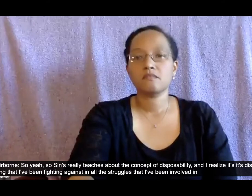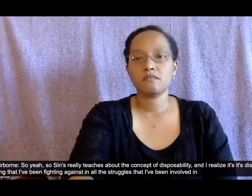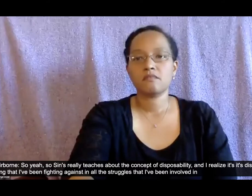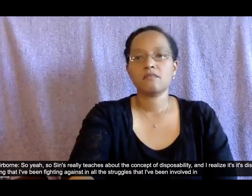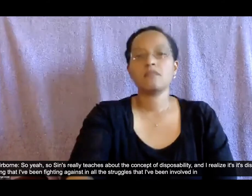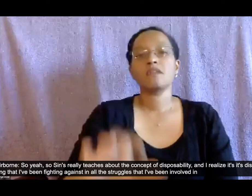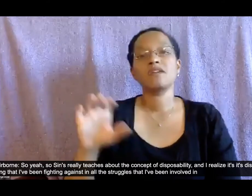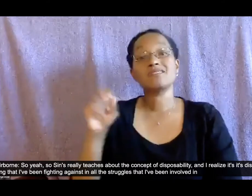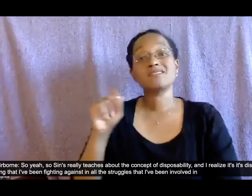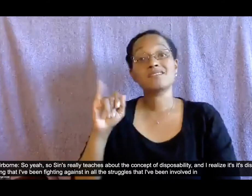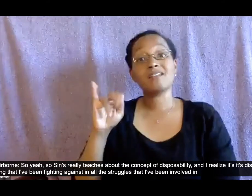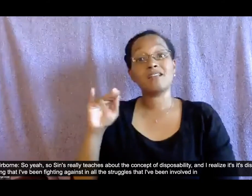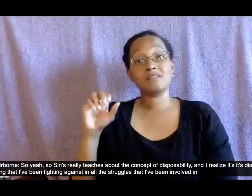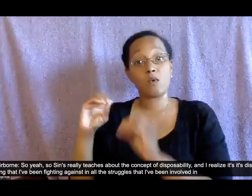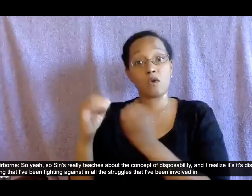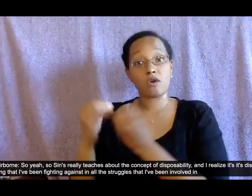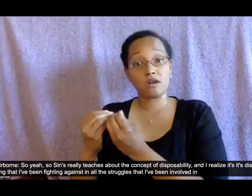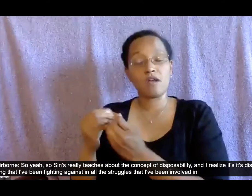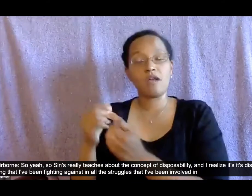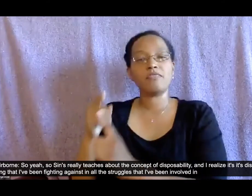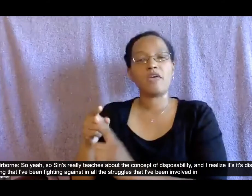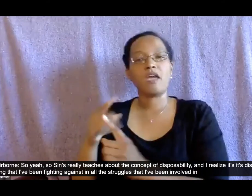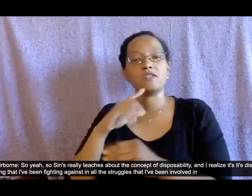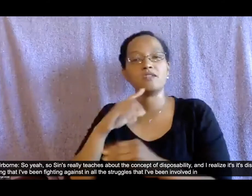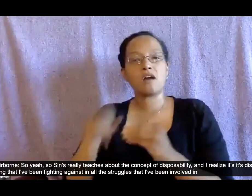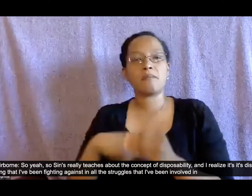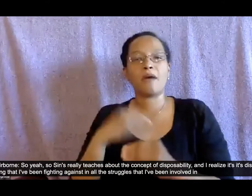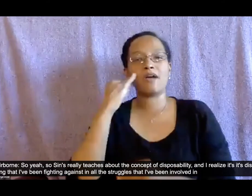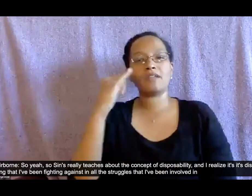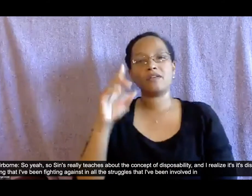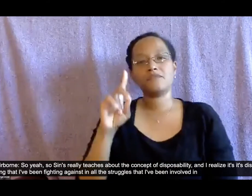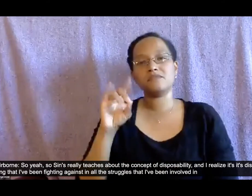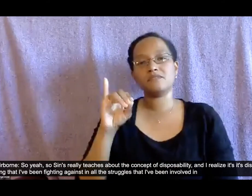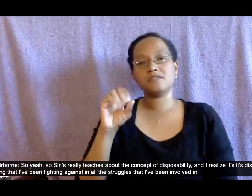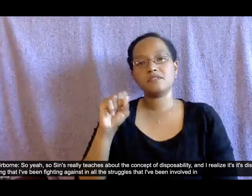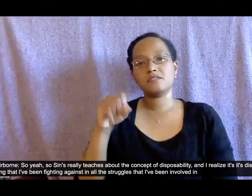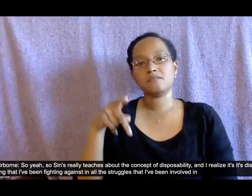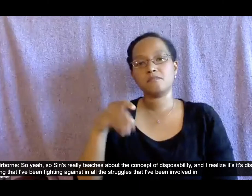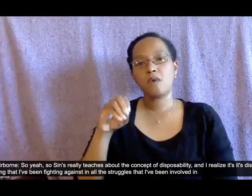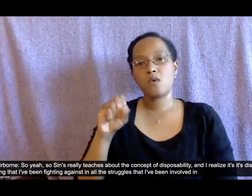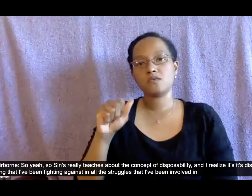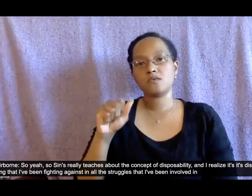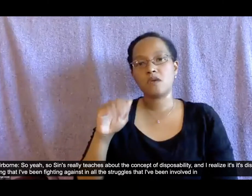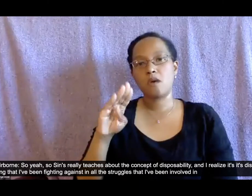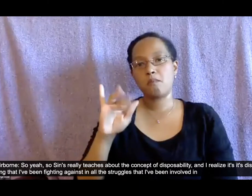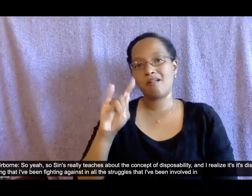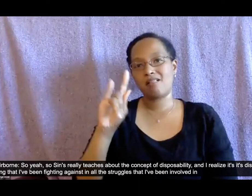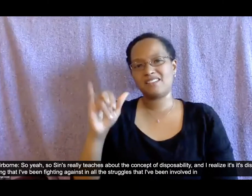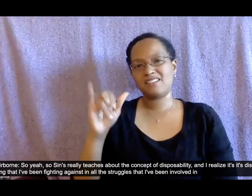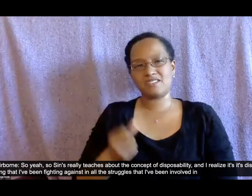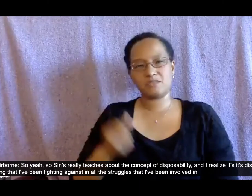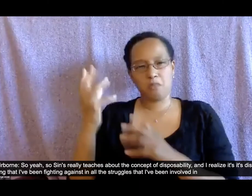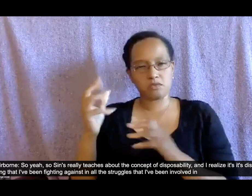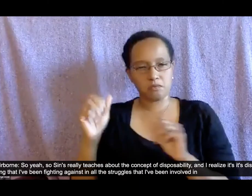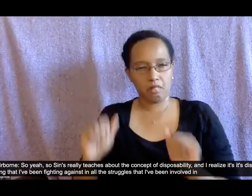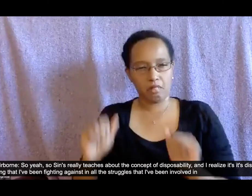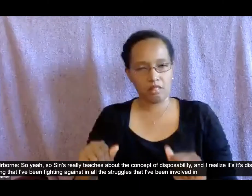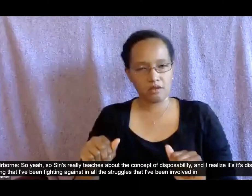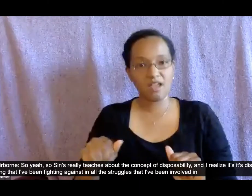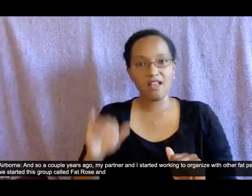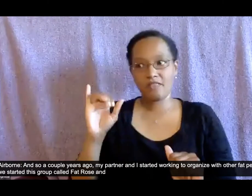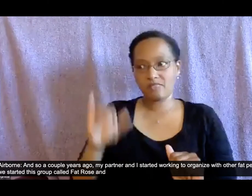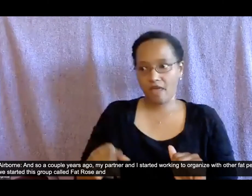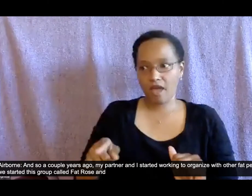and I realize it's it's disposability that is the thing that I've been fighting against in all the struggles that I've been involved in